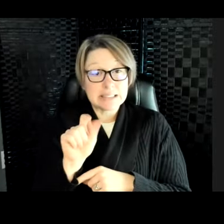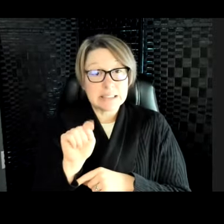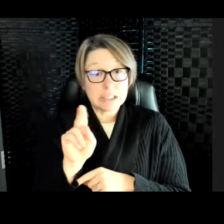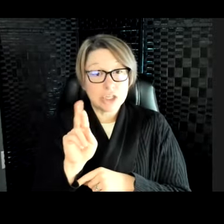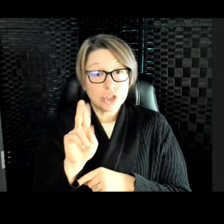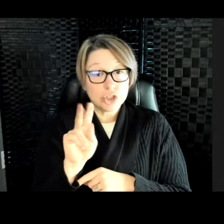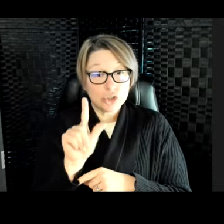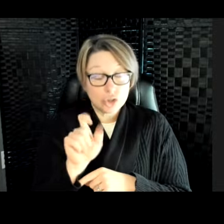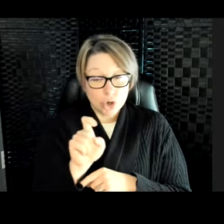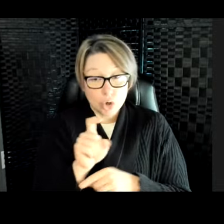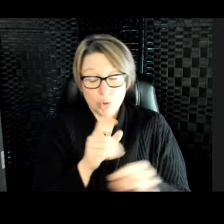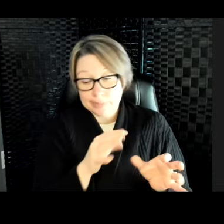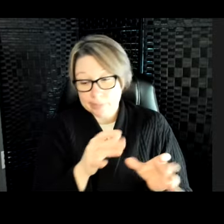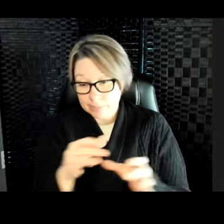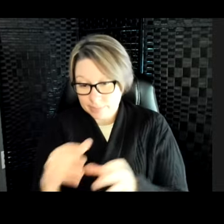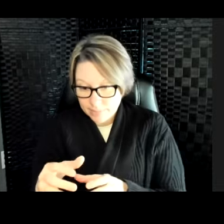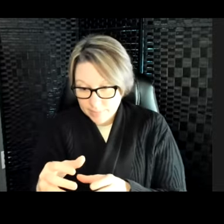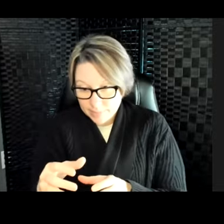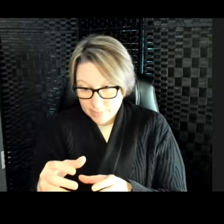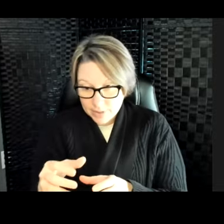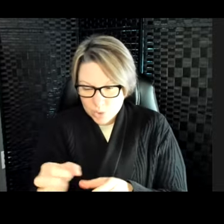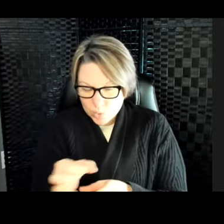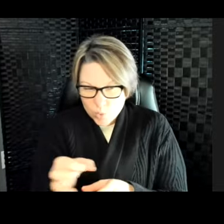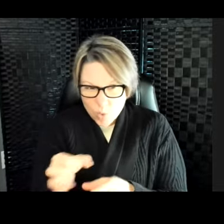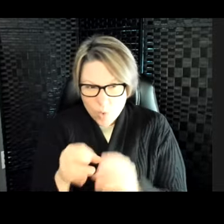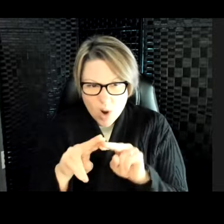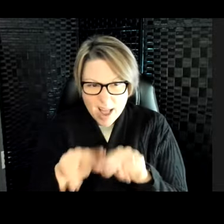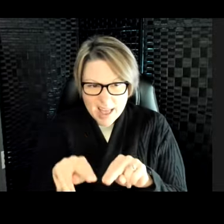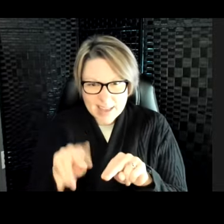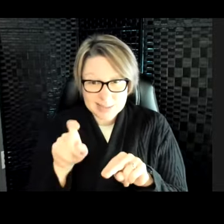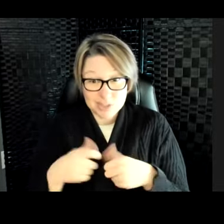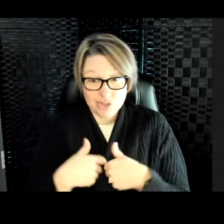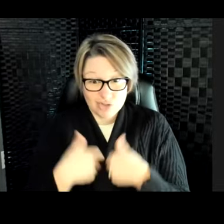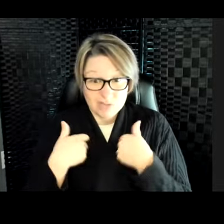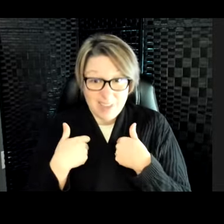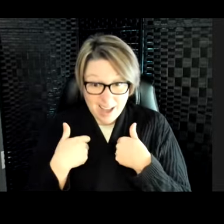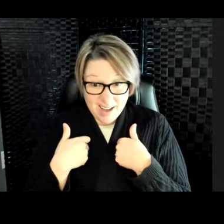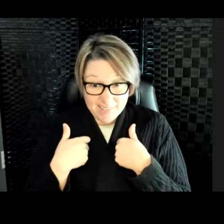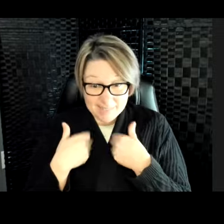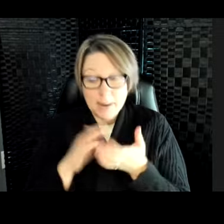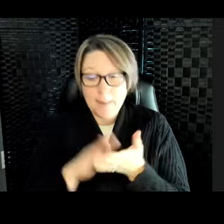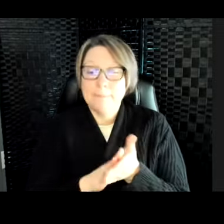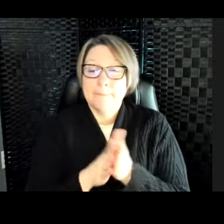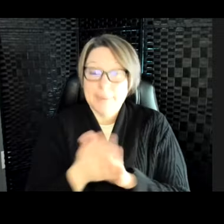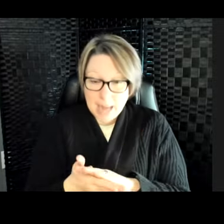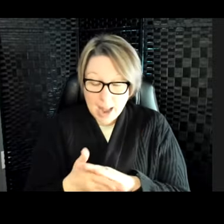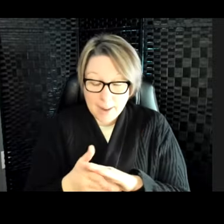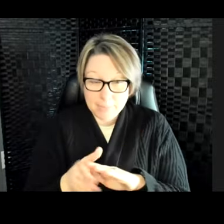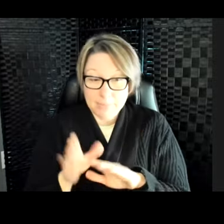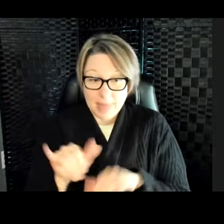eggs have to survive first being an egg. And then when they become a turtle, they hatch out of their egg. They have